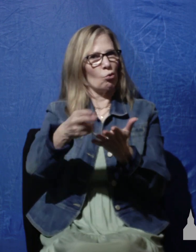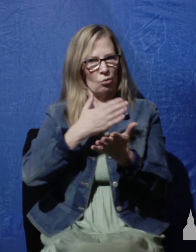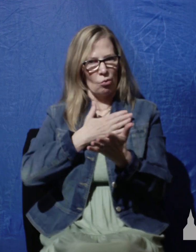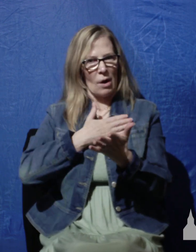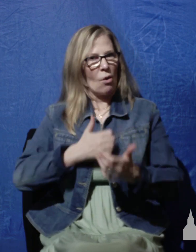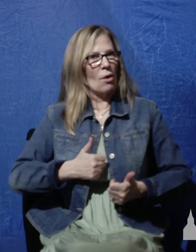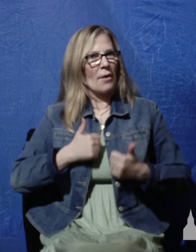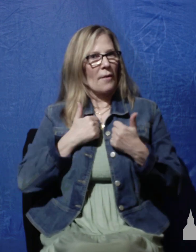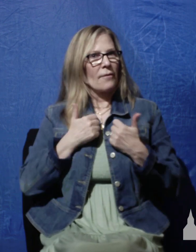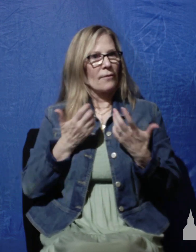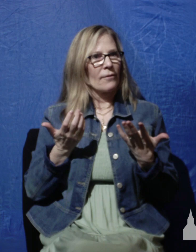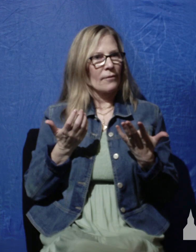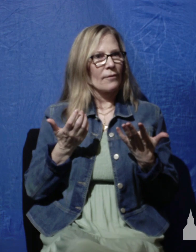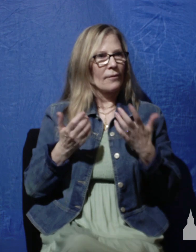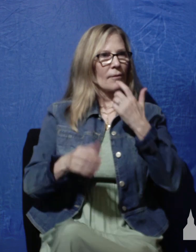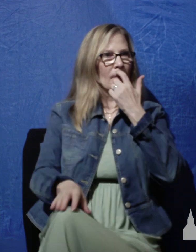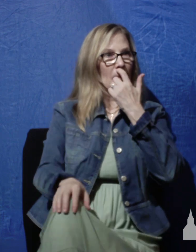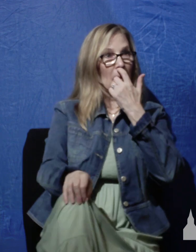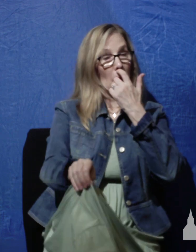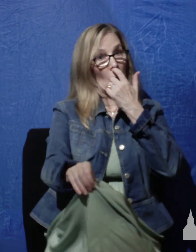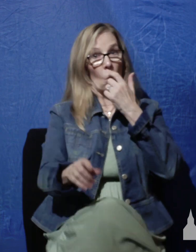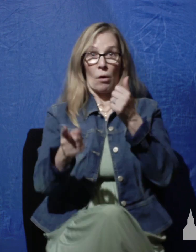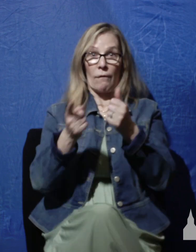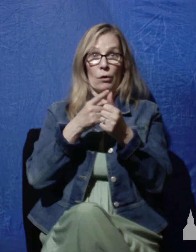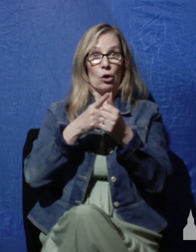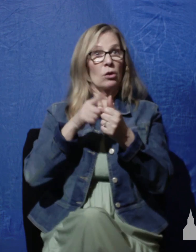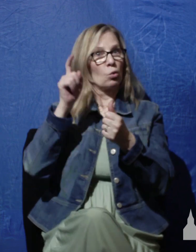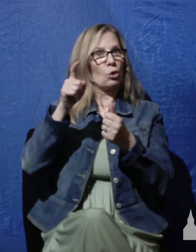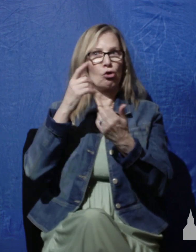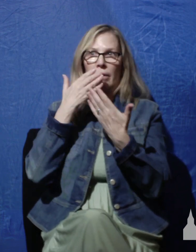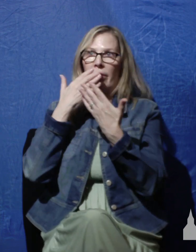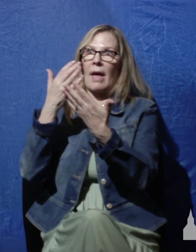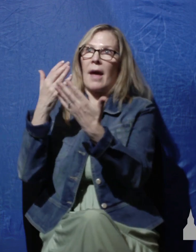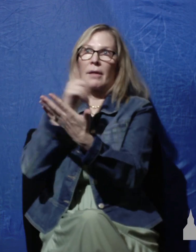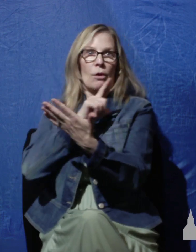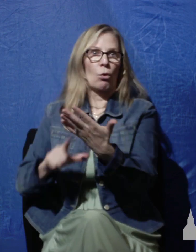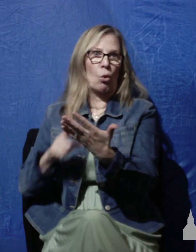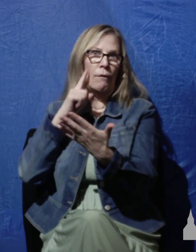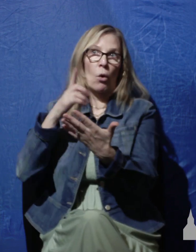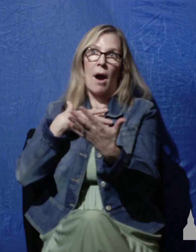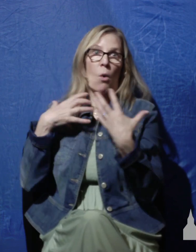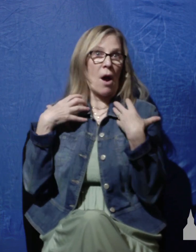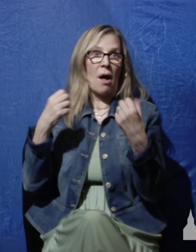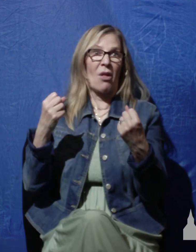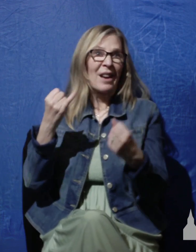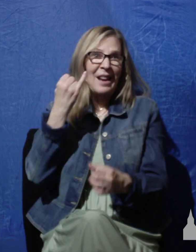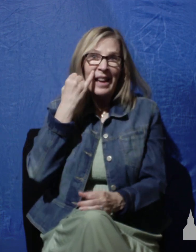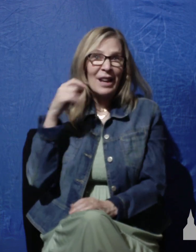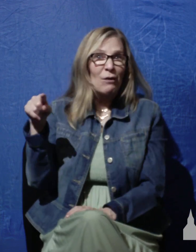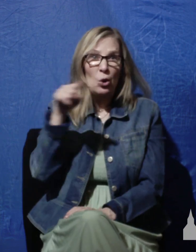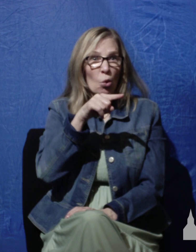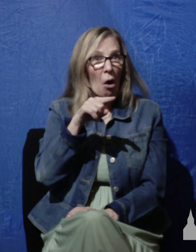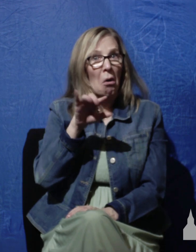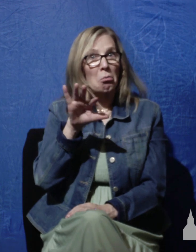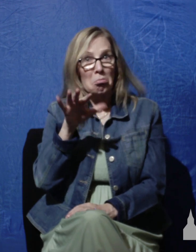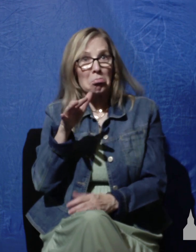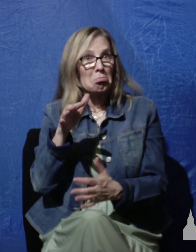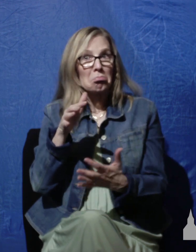we certainly should be thankful to the Lord for our health because if you are relatively healthy